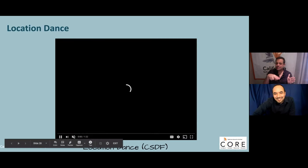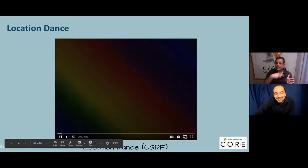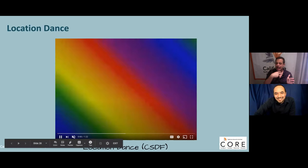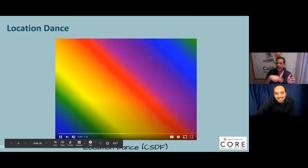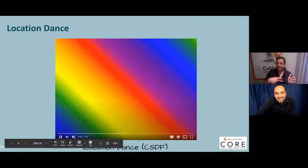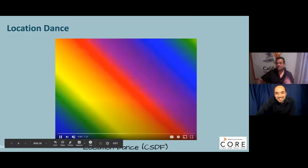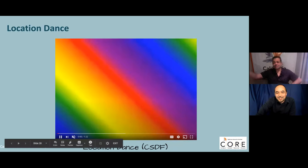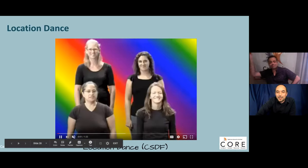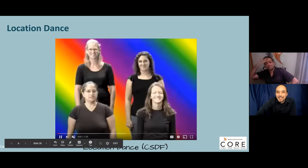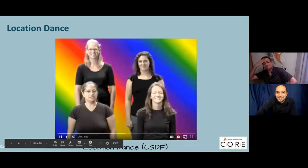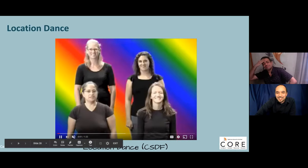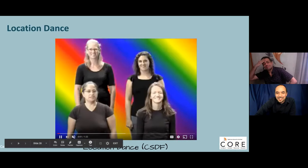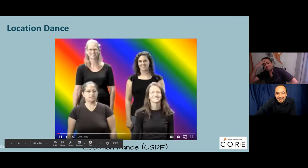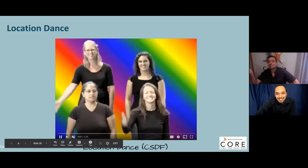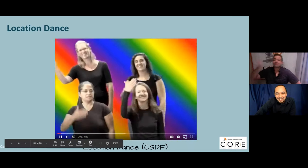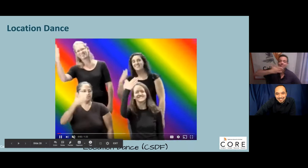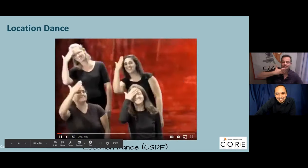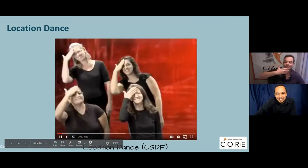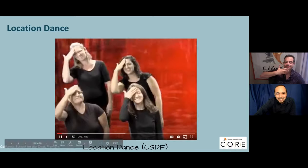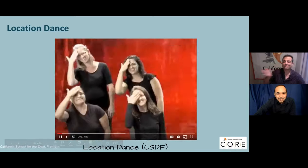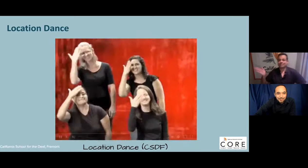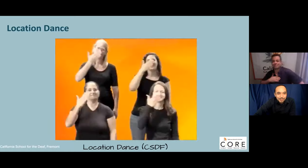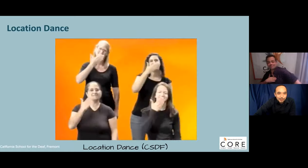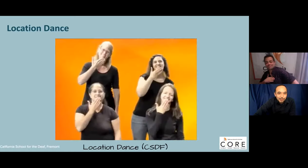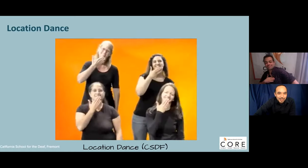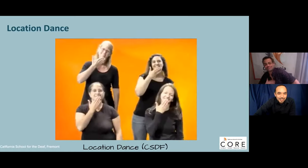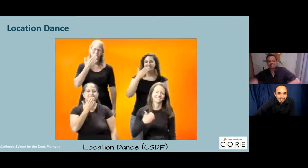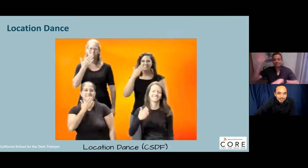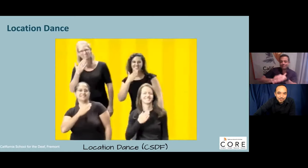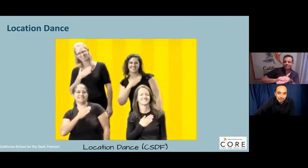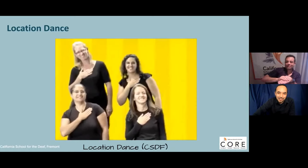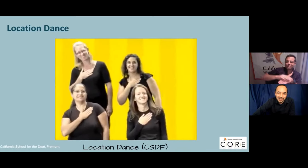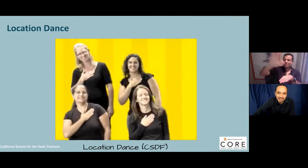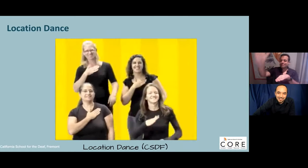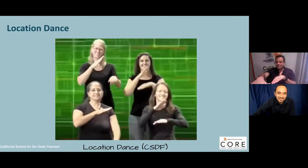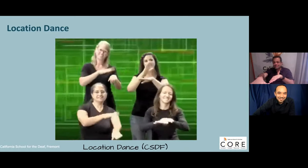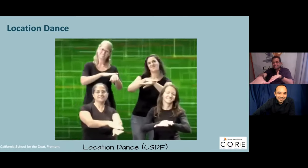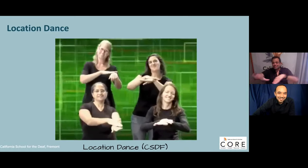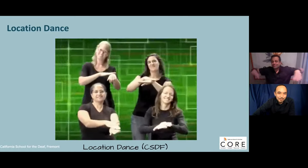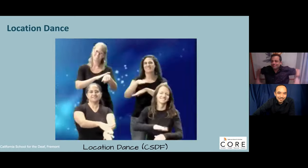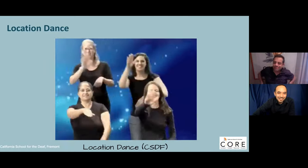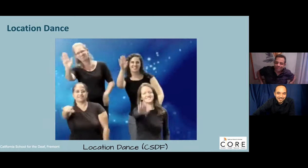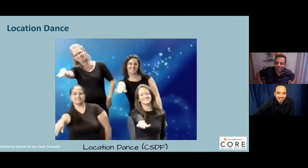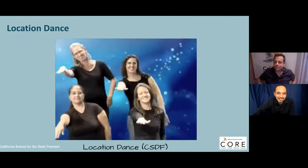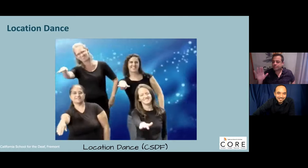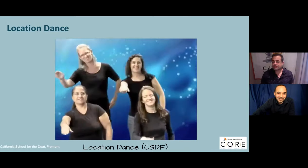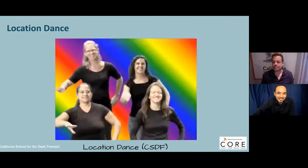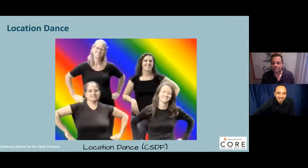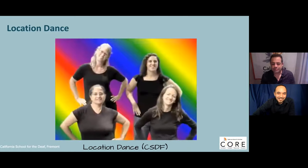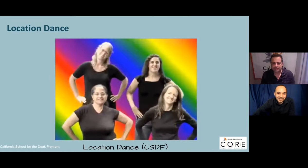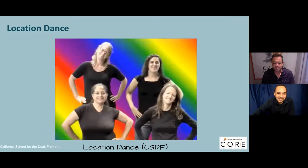Now this is a location dance that shows different locations where signs typically occur.